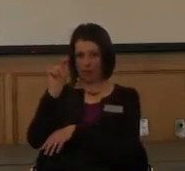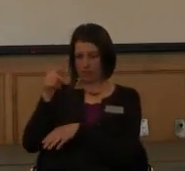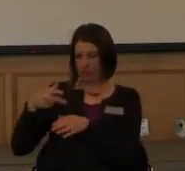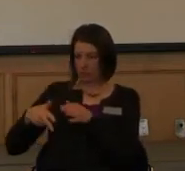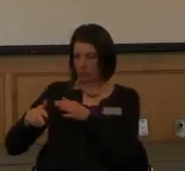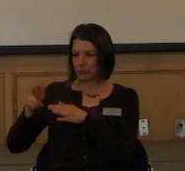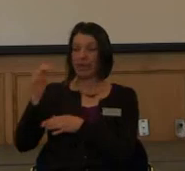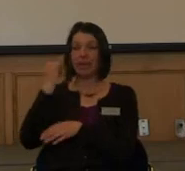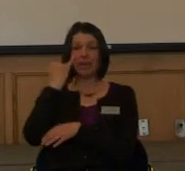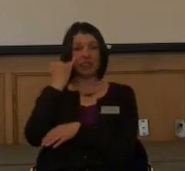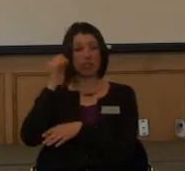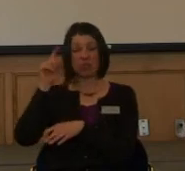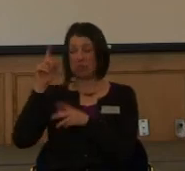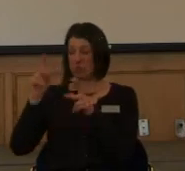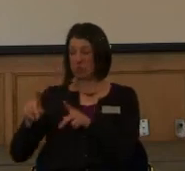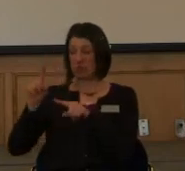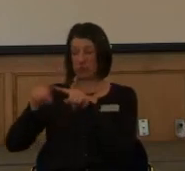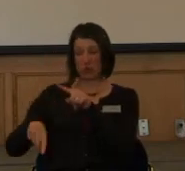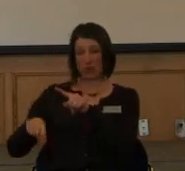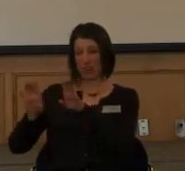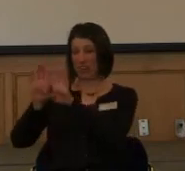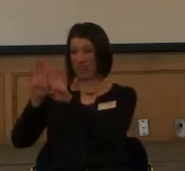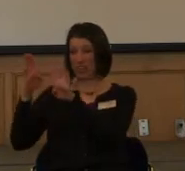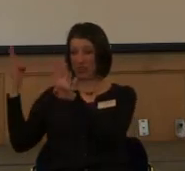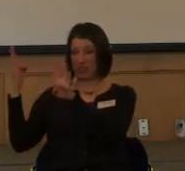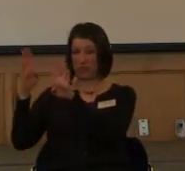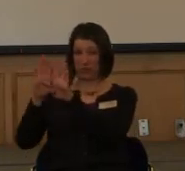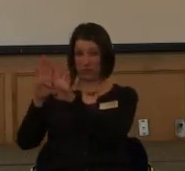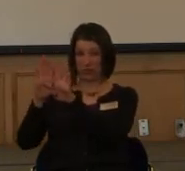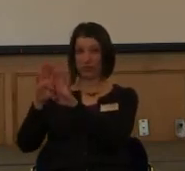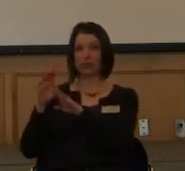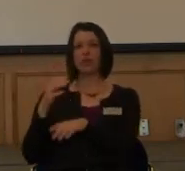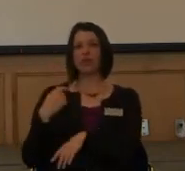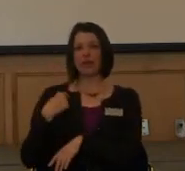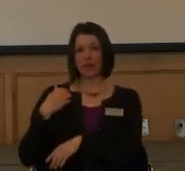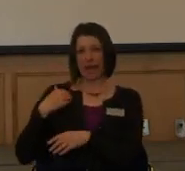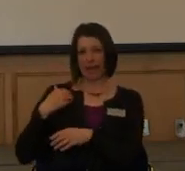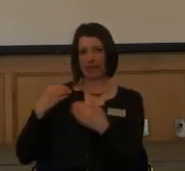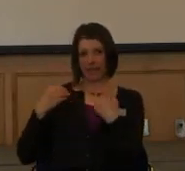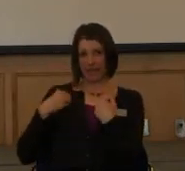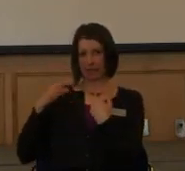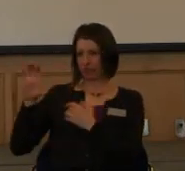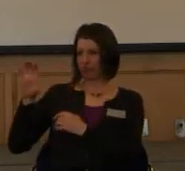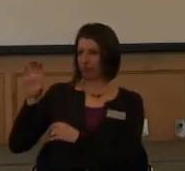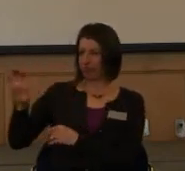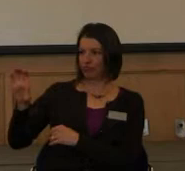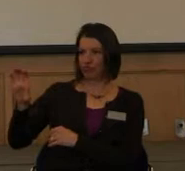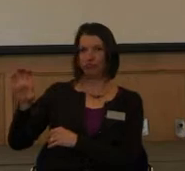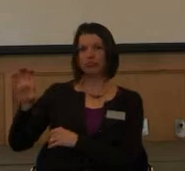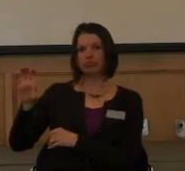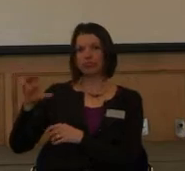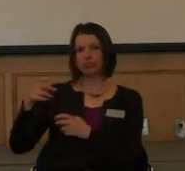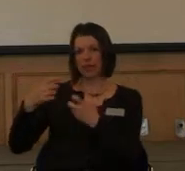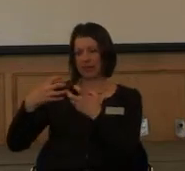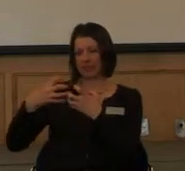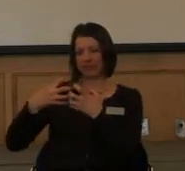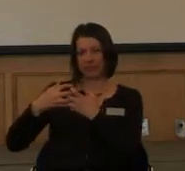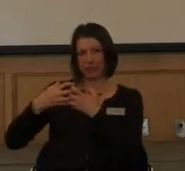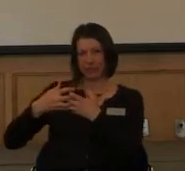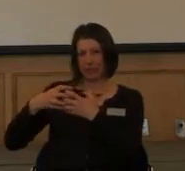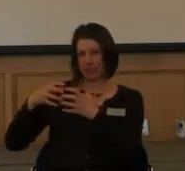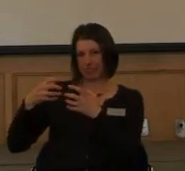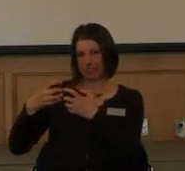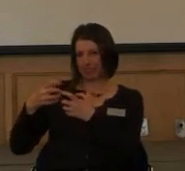open the door, they would come and they would put on this device on my door and I have a little